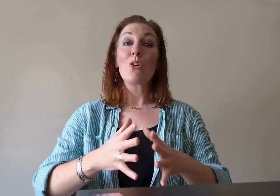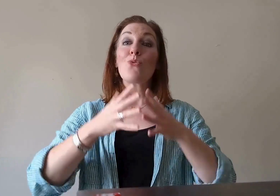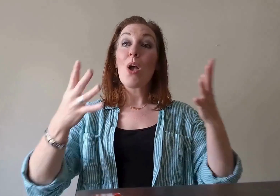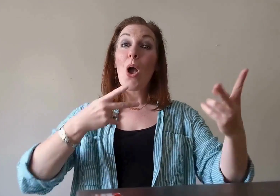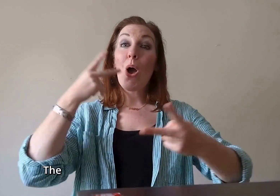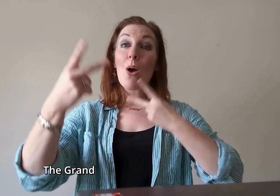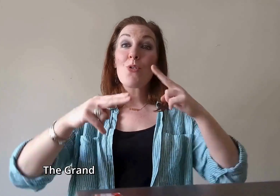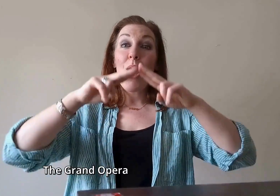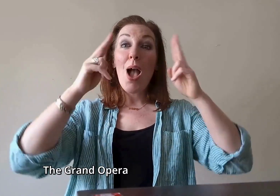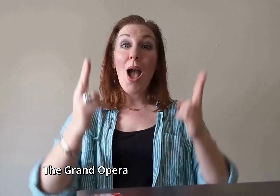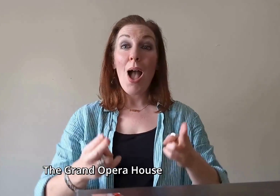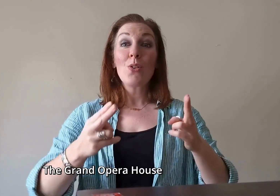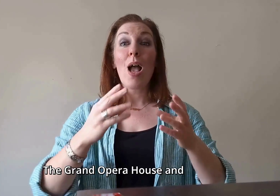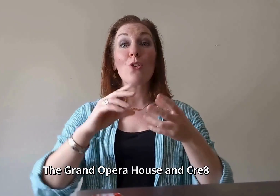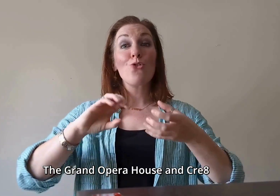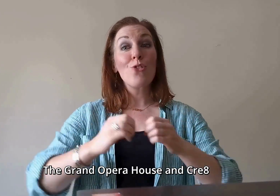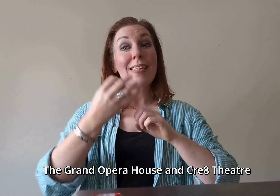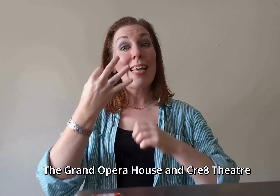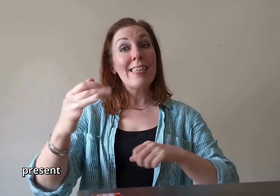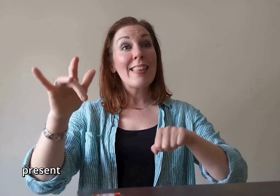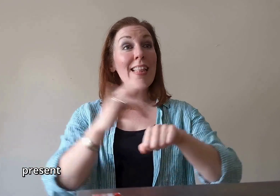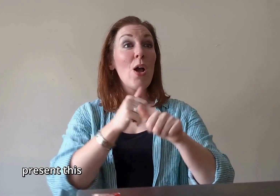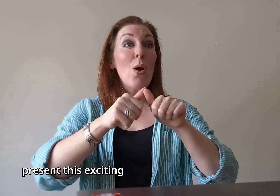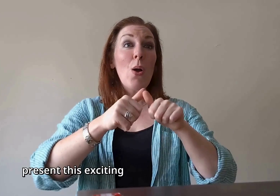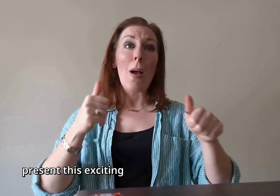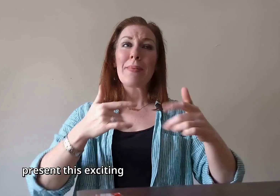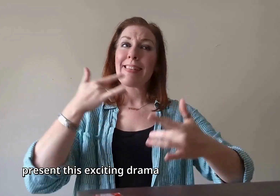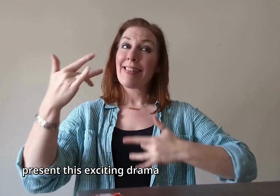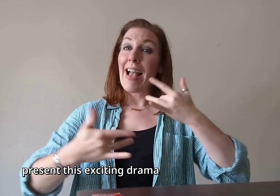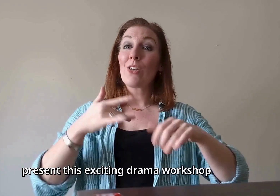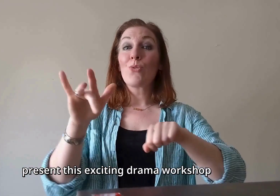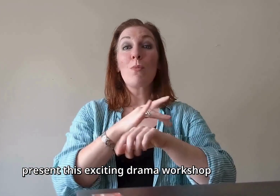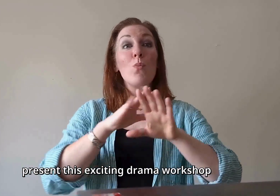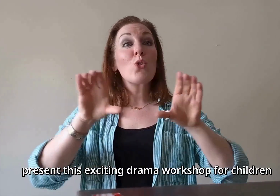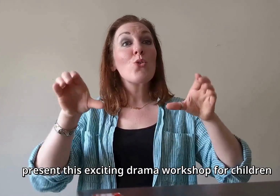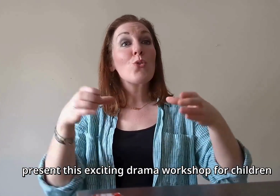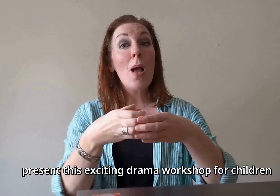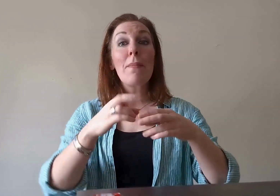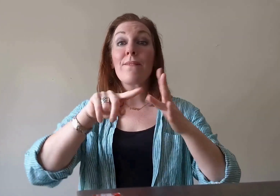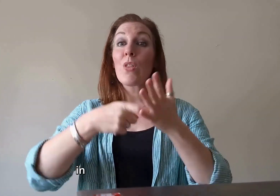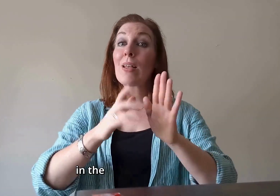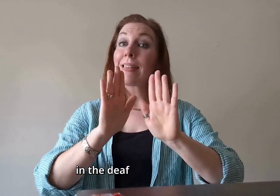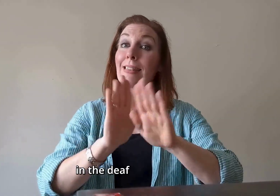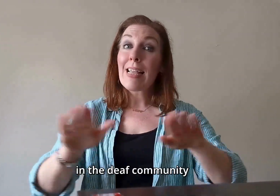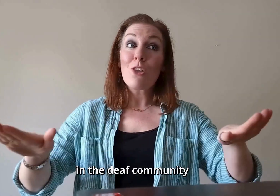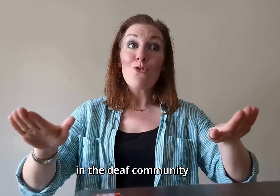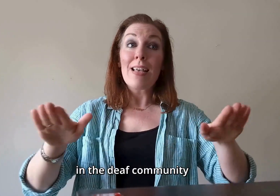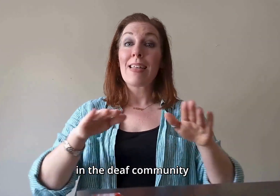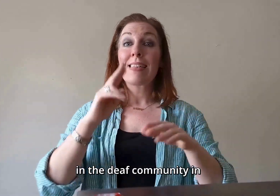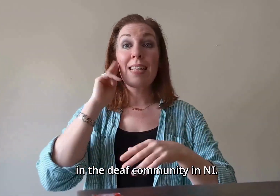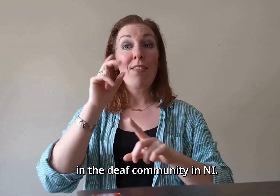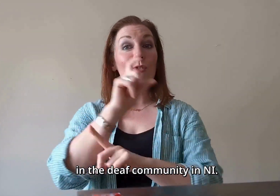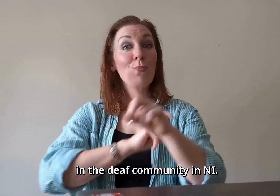The Grand Opera House and Create Theatre present this exciting drama workshop for children in the Deaf community in NI.